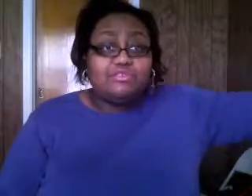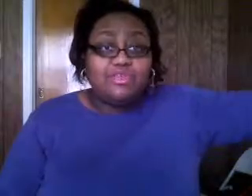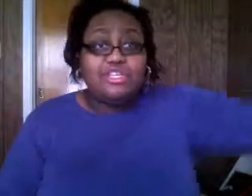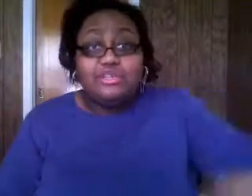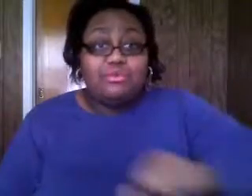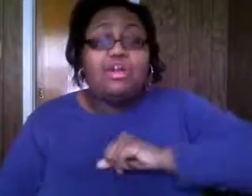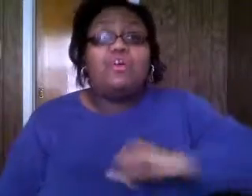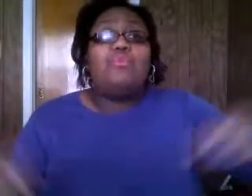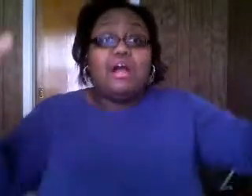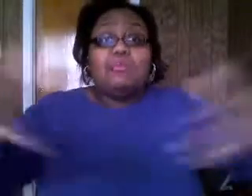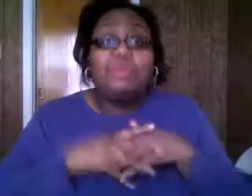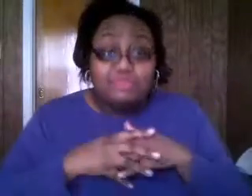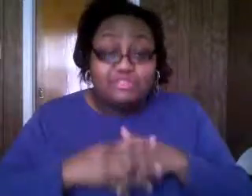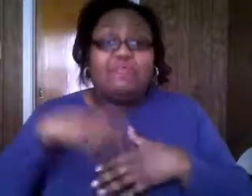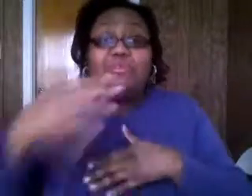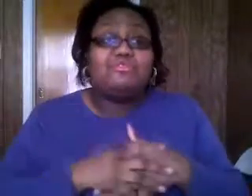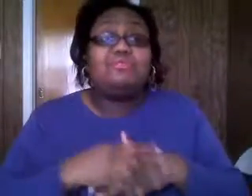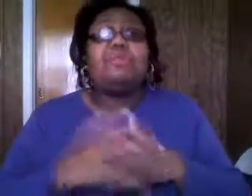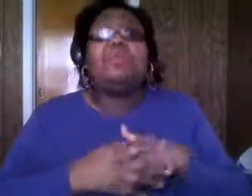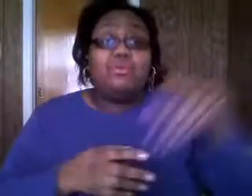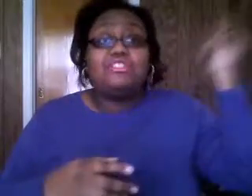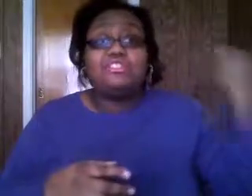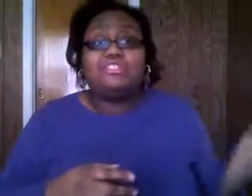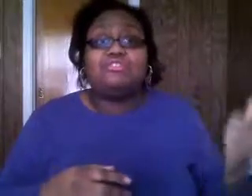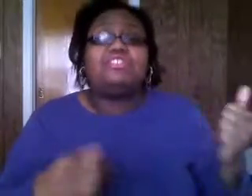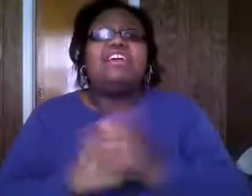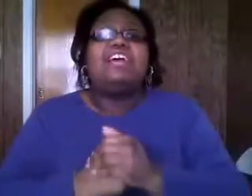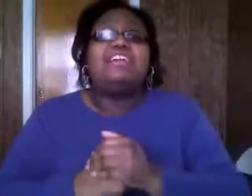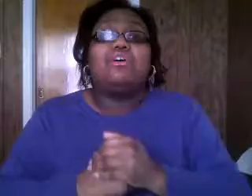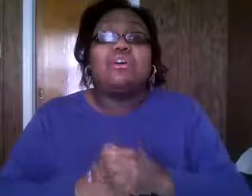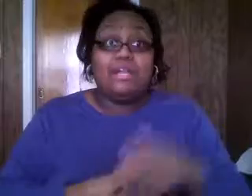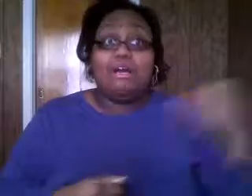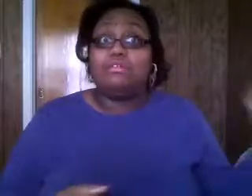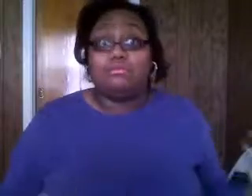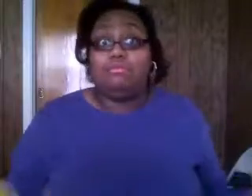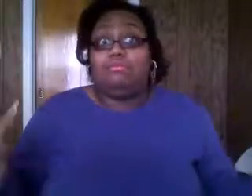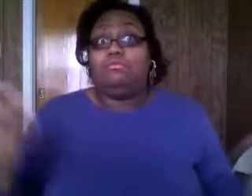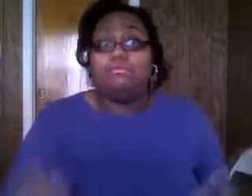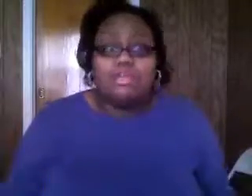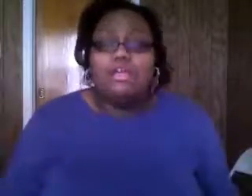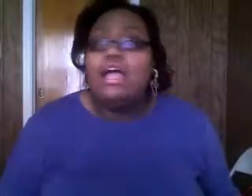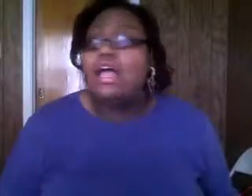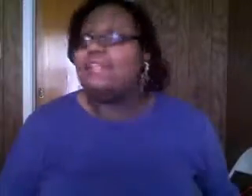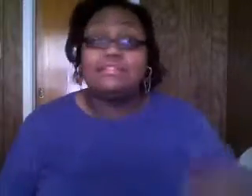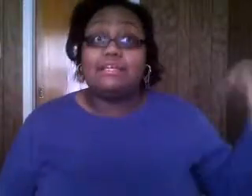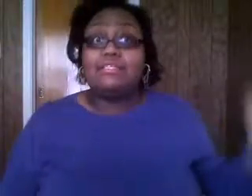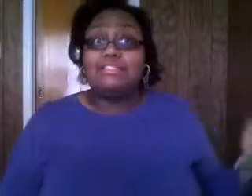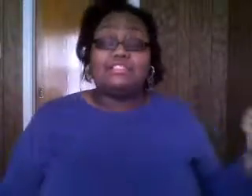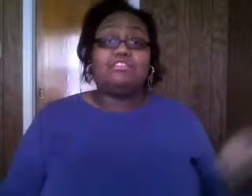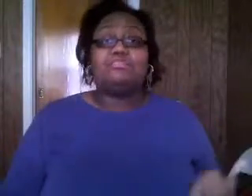me you well i'm gonna meet with you i'm gonna meet with you we're going to the church you know and they all and they took their bus to the church and